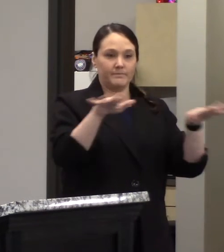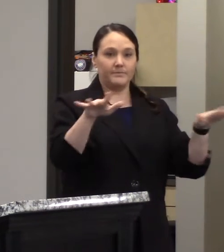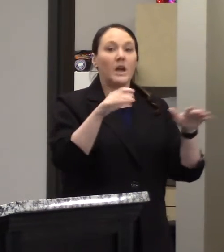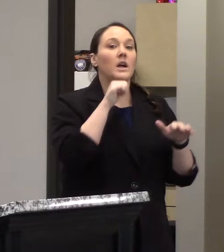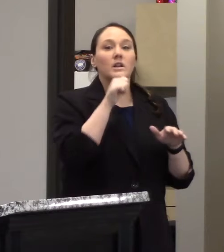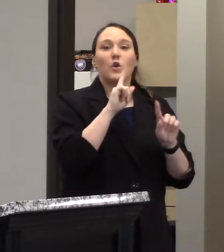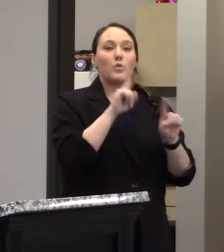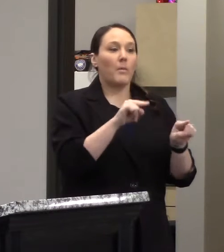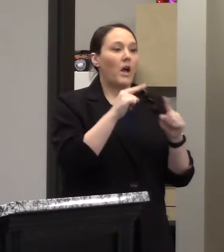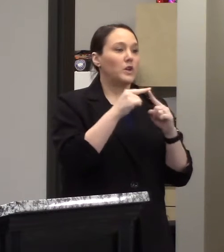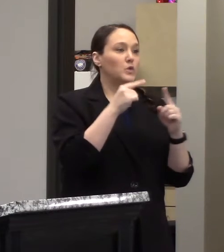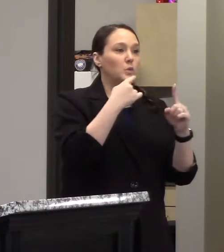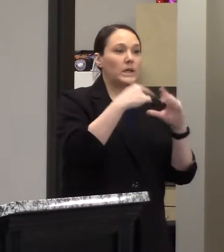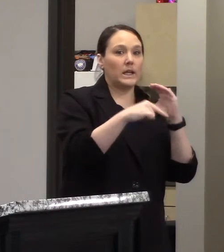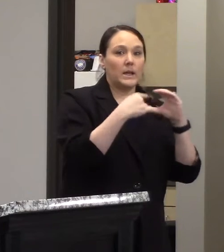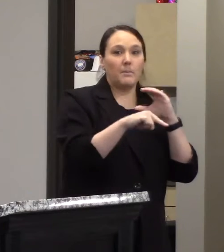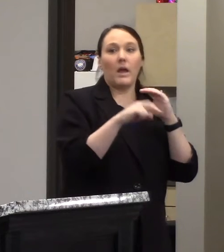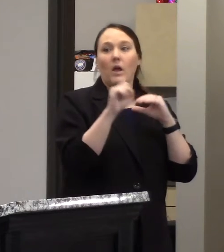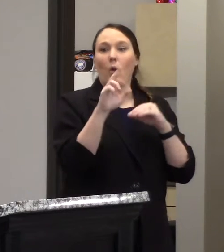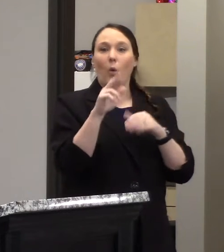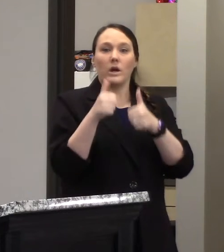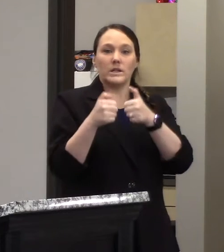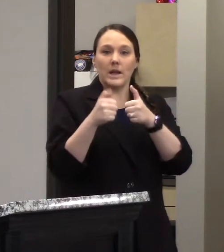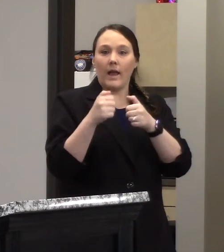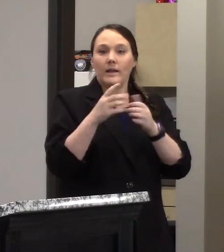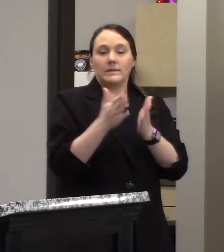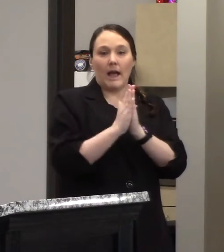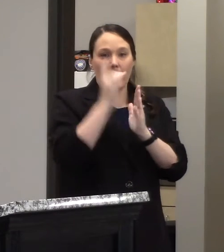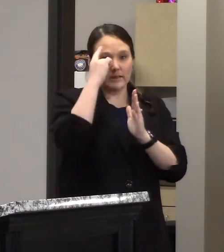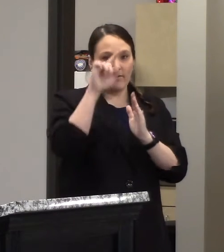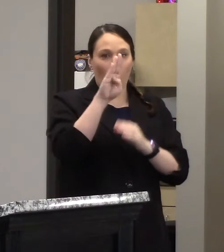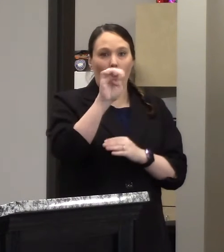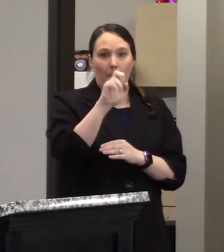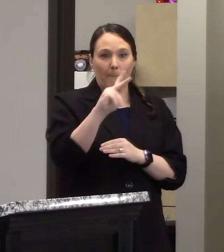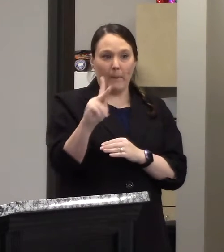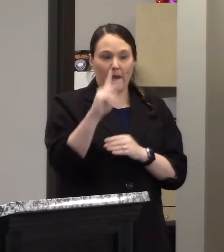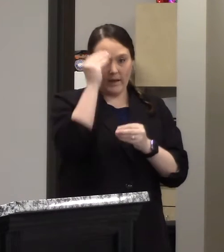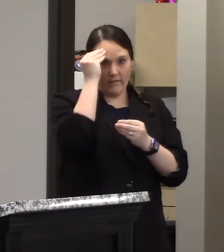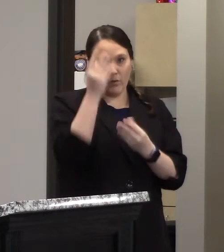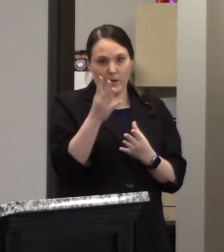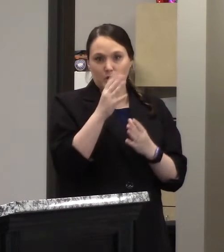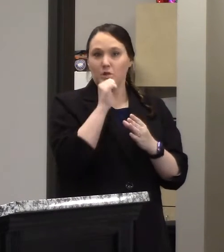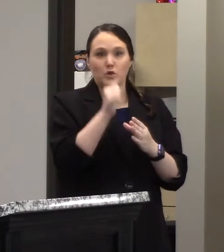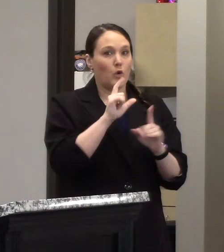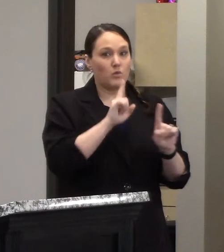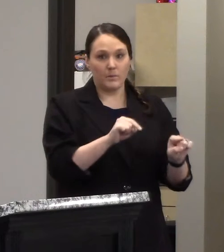email or text requesting bank account or other information just be on guard about that